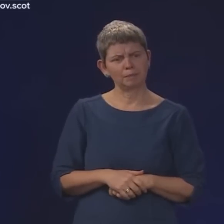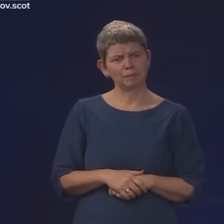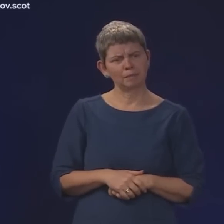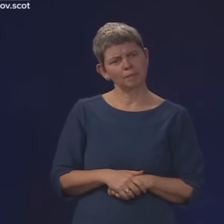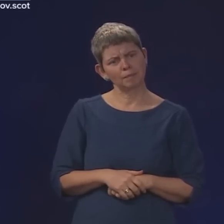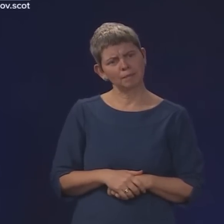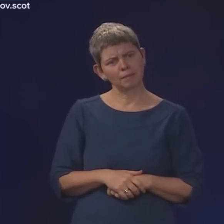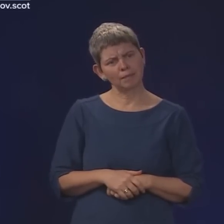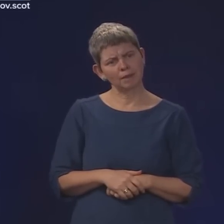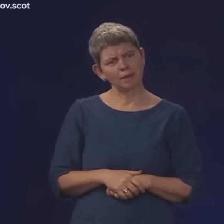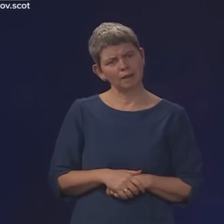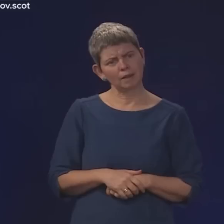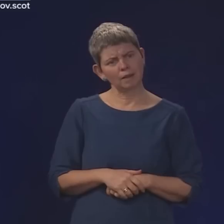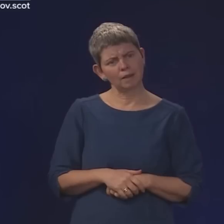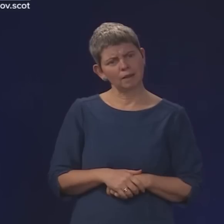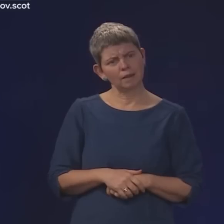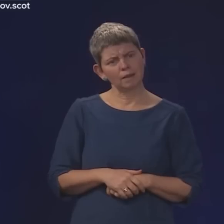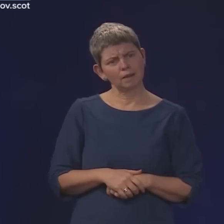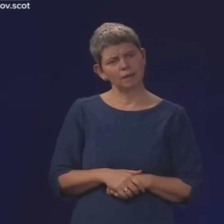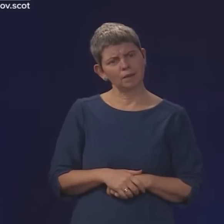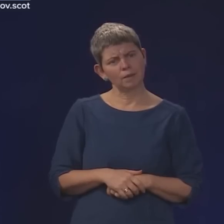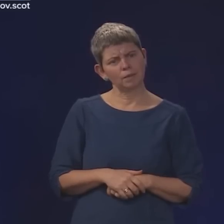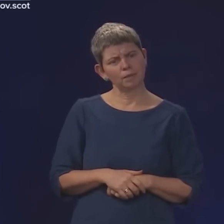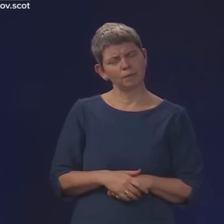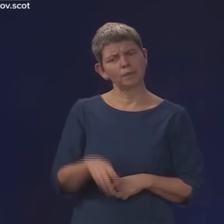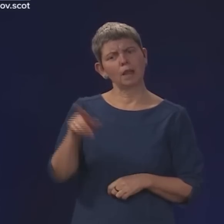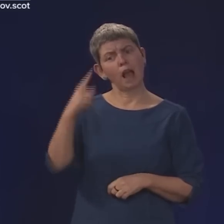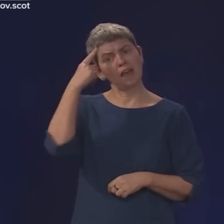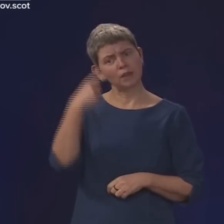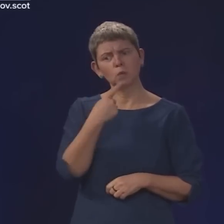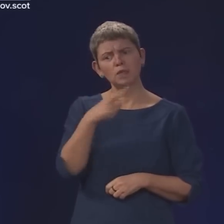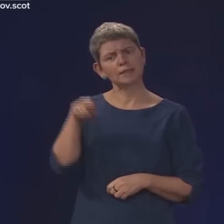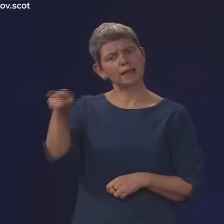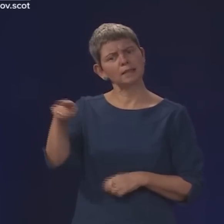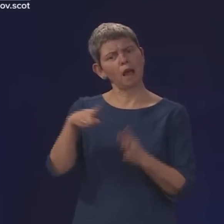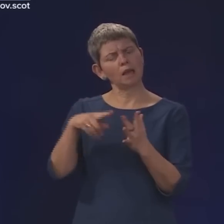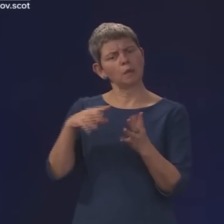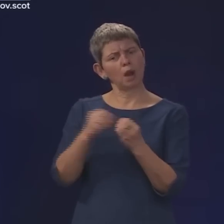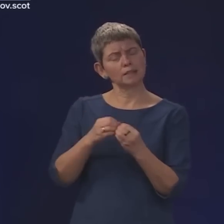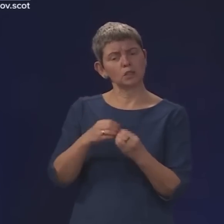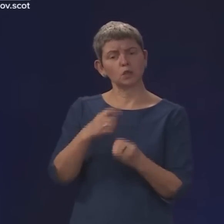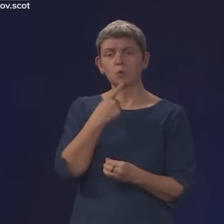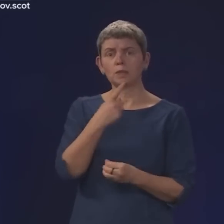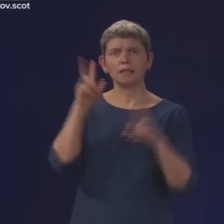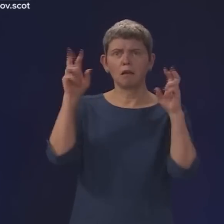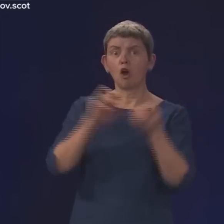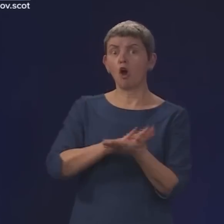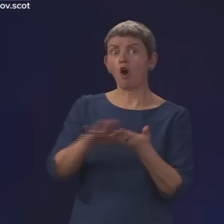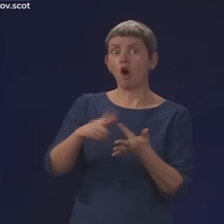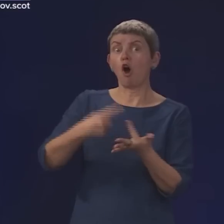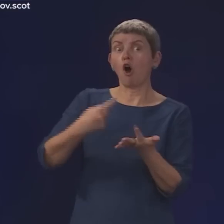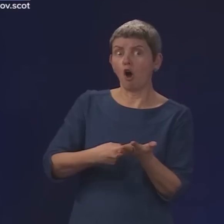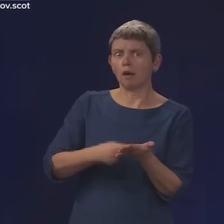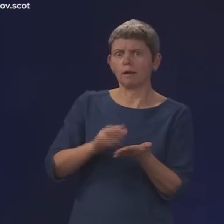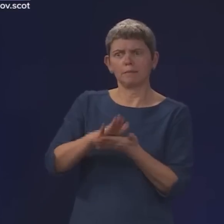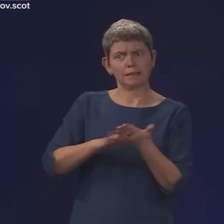First Minister. I think you just referred to Irel Bryson using the word her. Does that mean you do in fact think she is a woman? Don't anything into